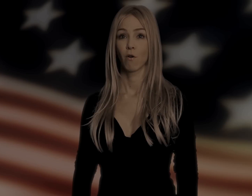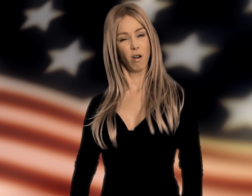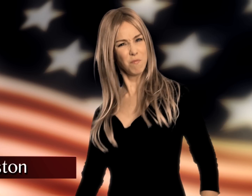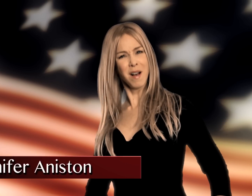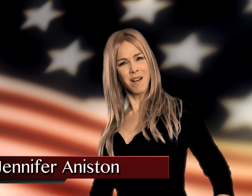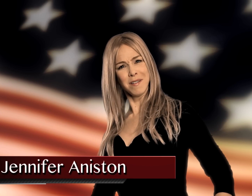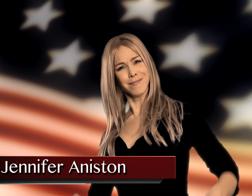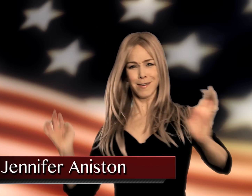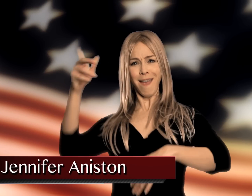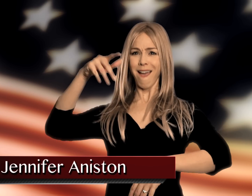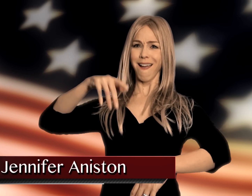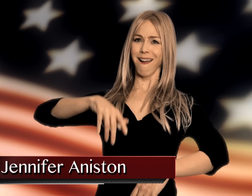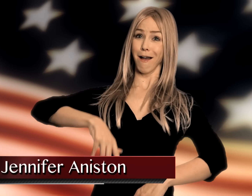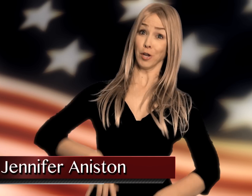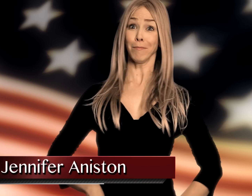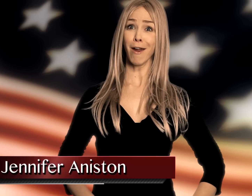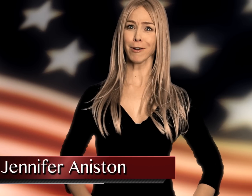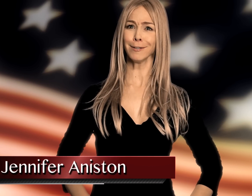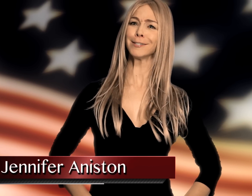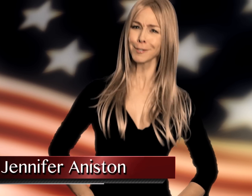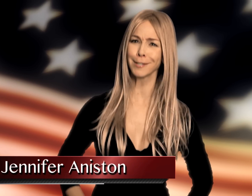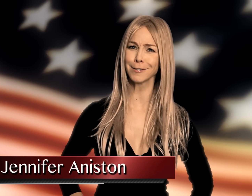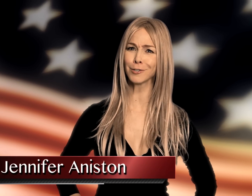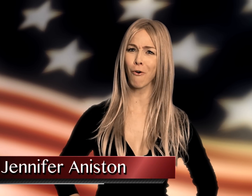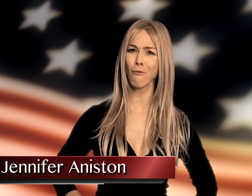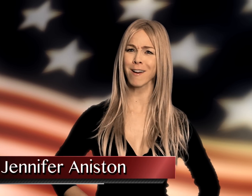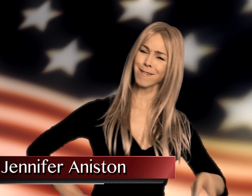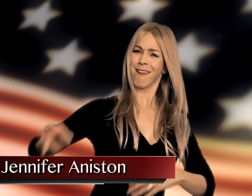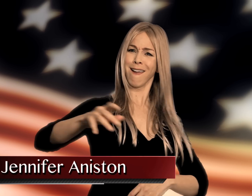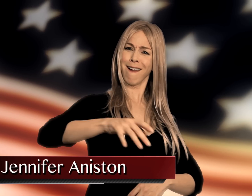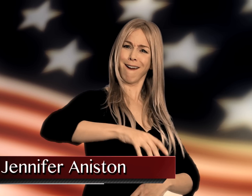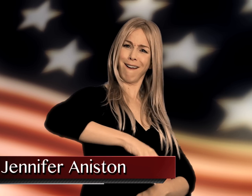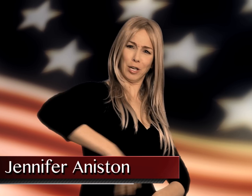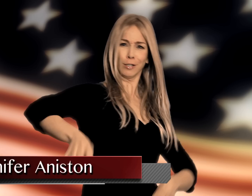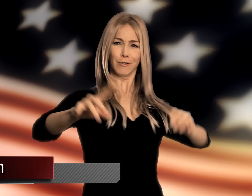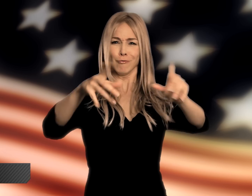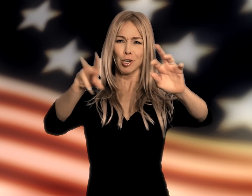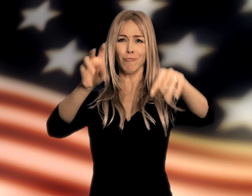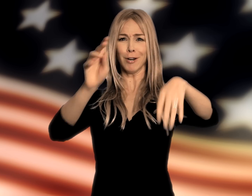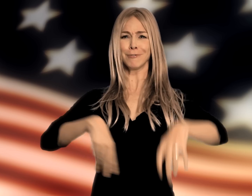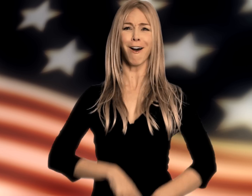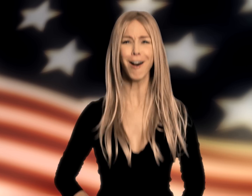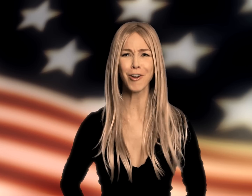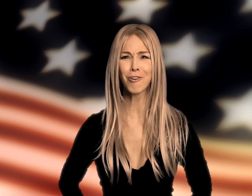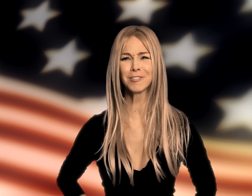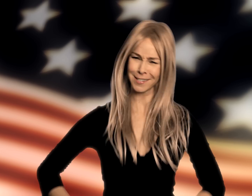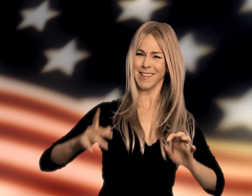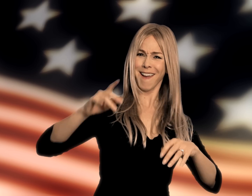Obama! Yeah! An American success story! Yeah! He's got those cute little daughters! Yeah!